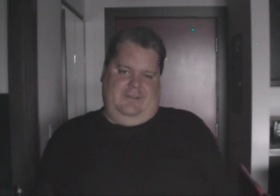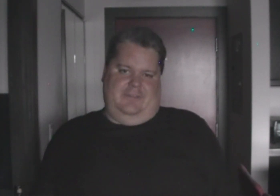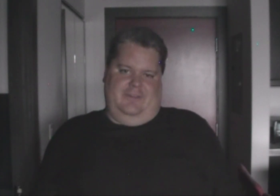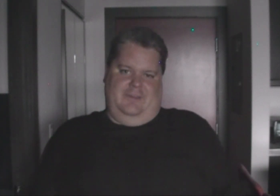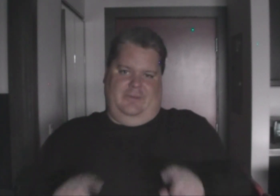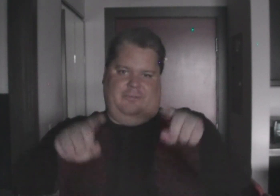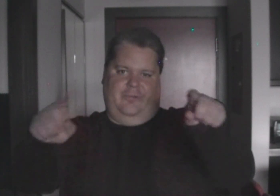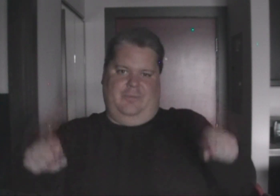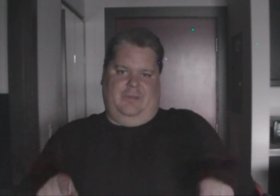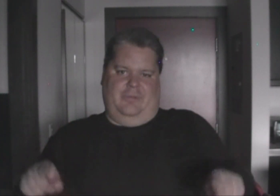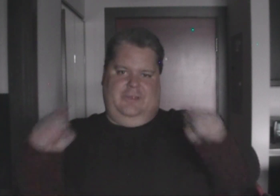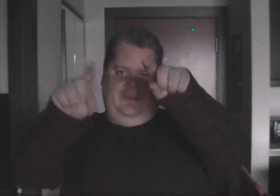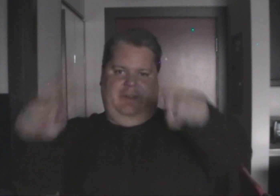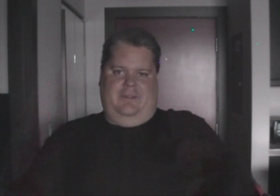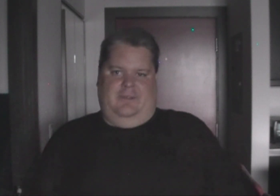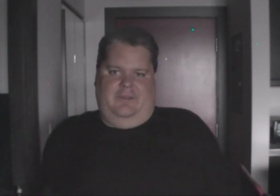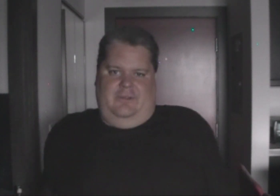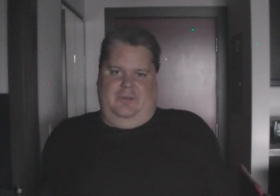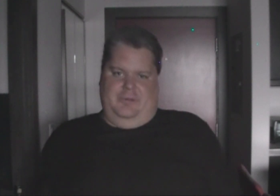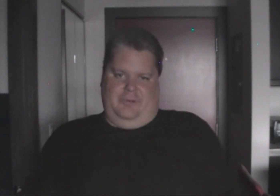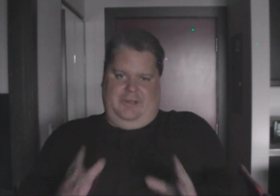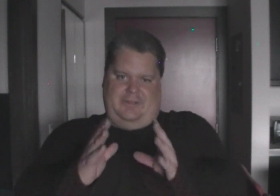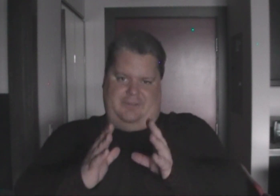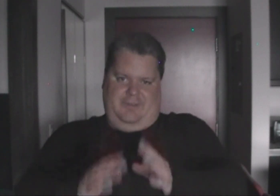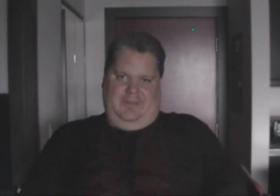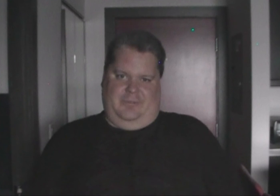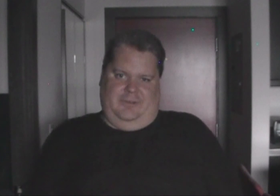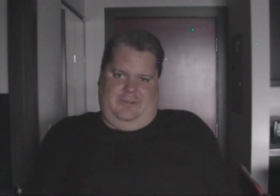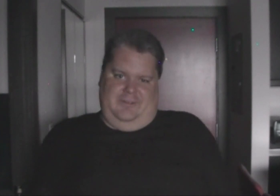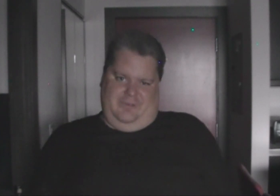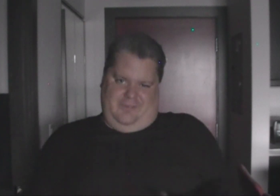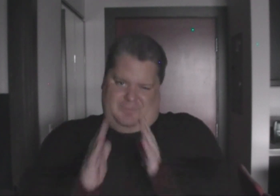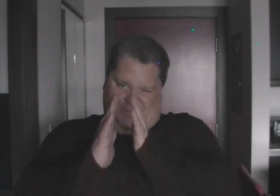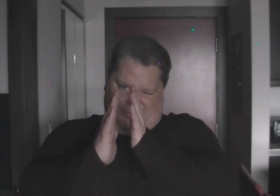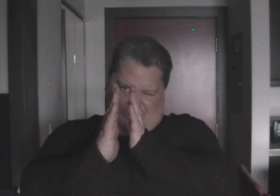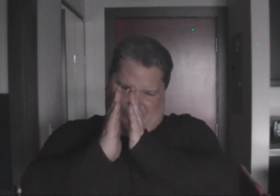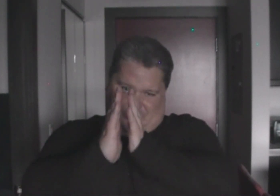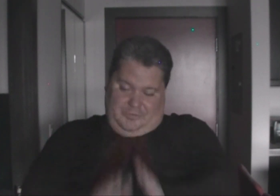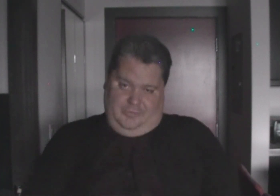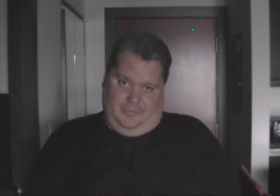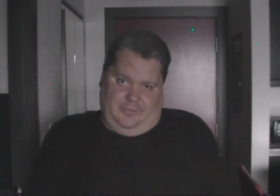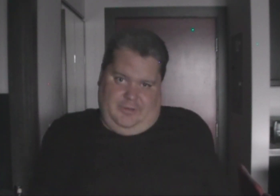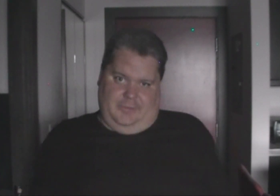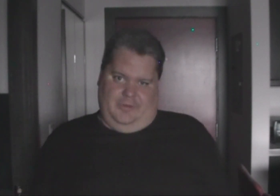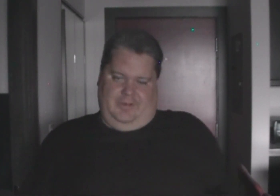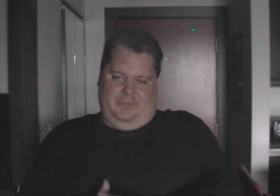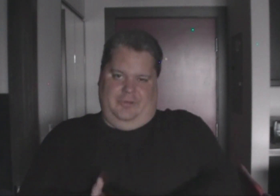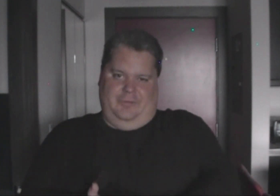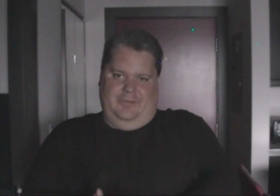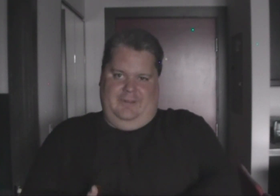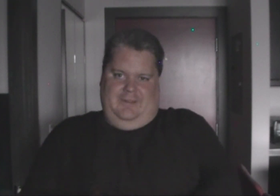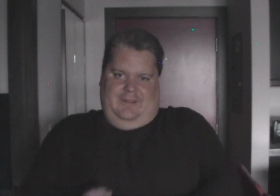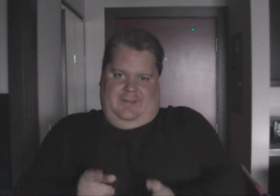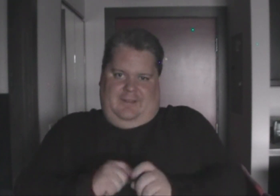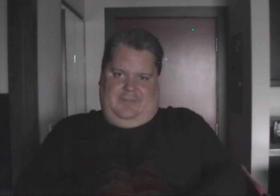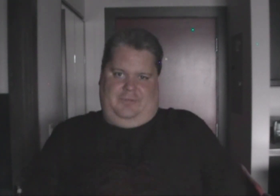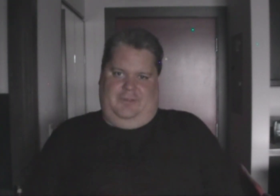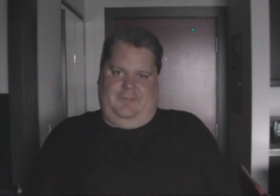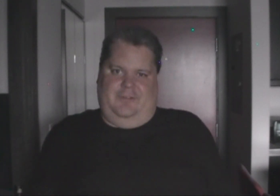Instead of the old 4x3 tubular grainy TVs, where you see those small rainbows, red, green, and blue, that's what TVs used